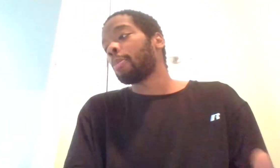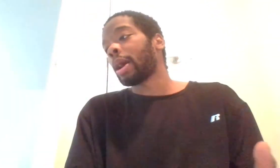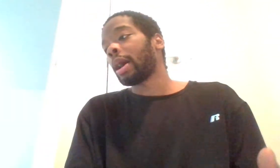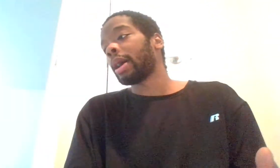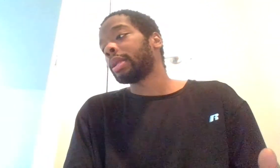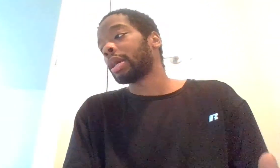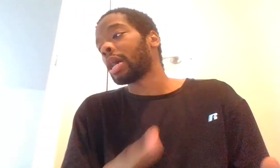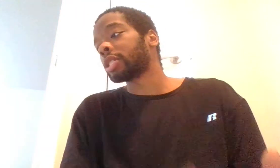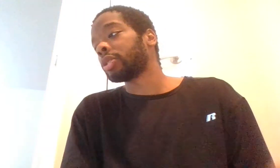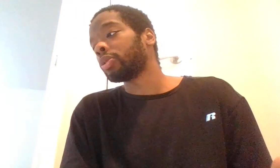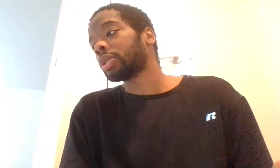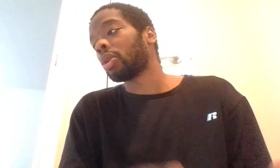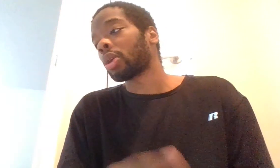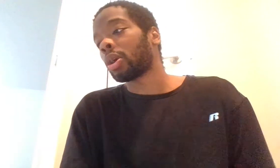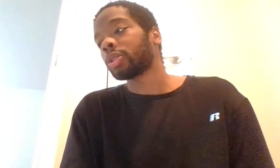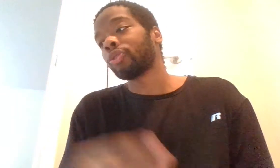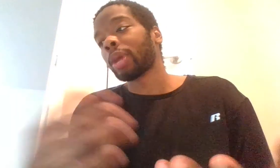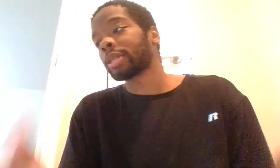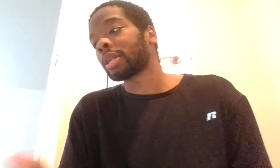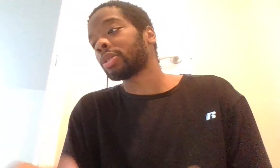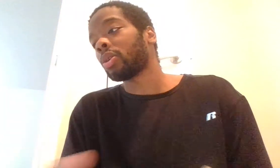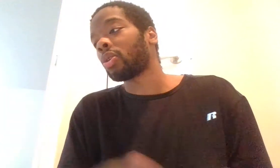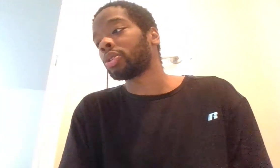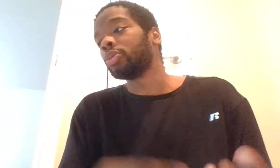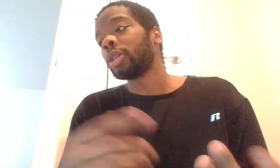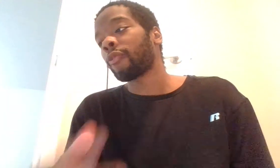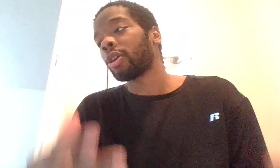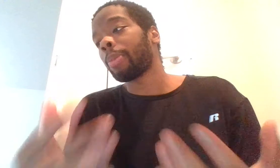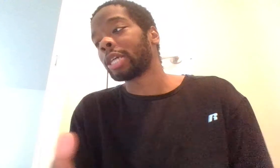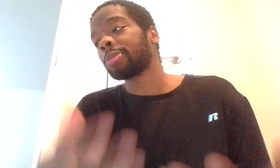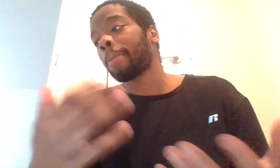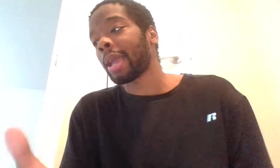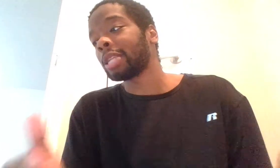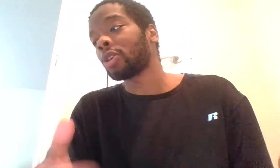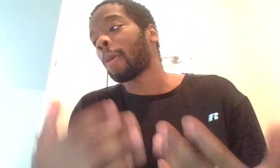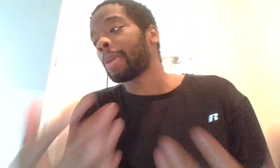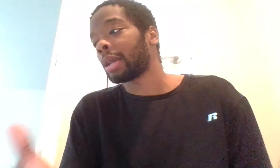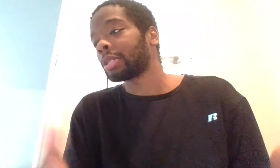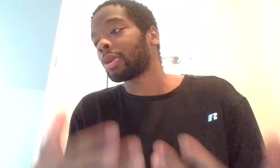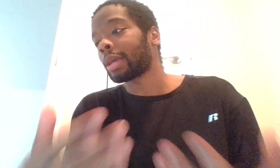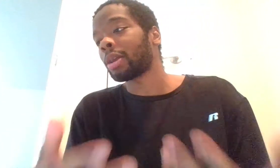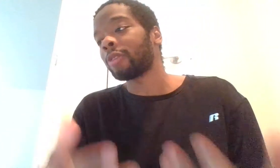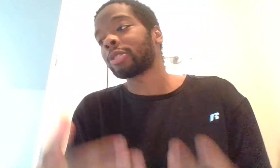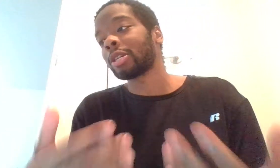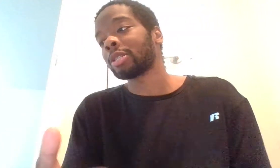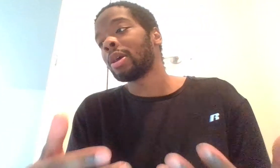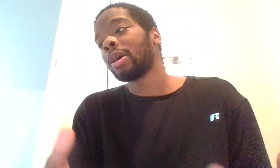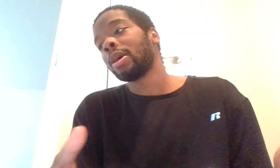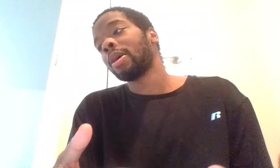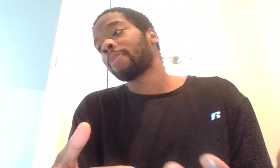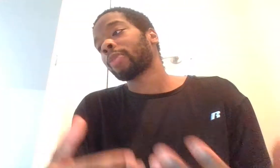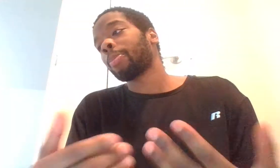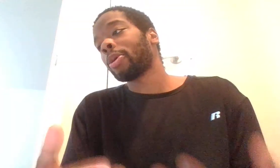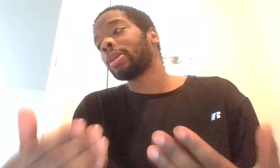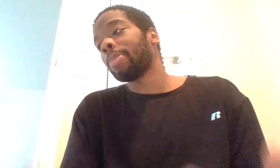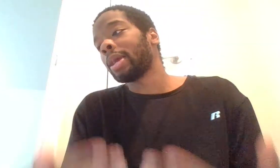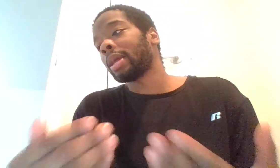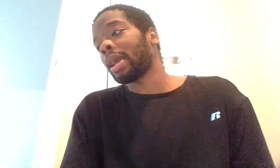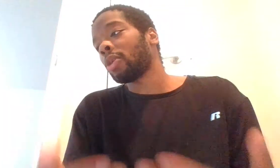by the Constitution or the laws of the United States, or to different punishment pains or penalties on account of such person being an alien,